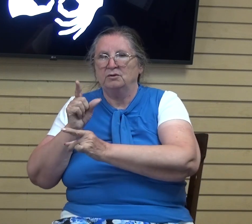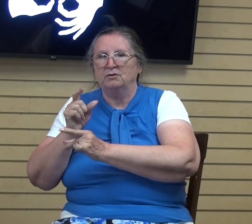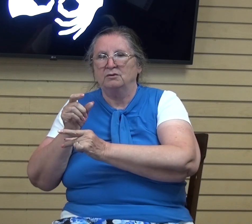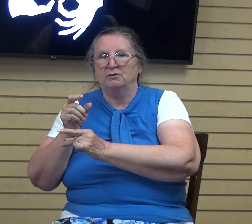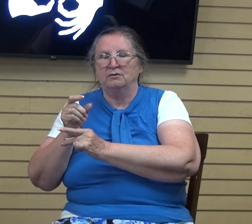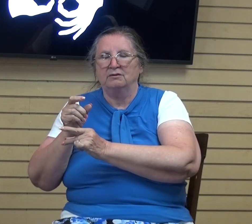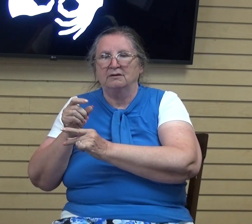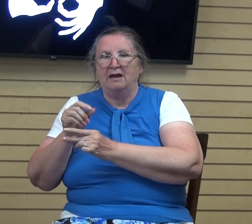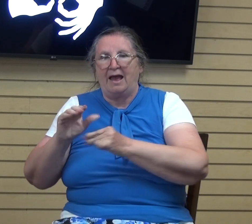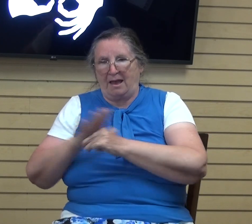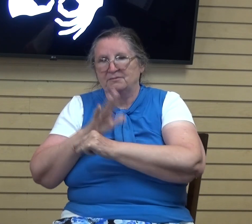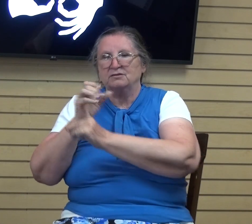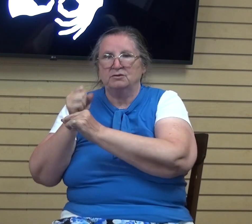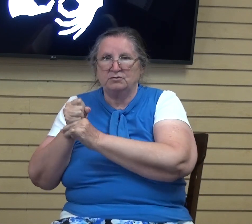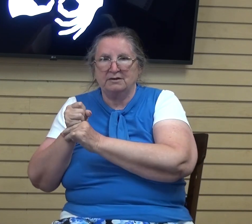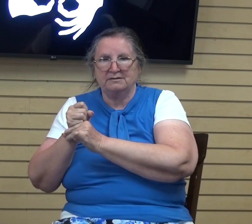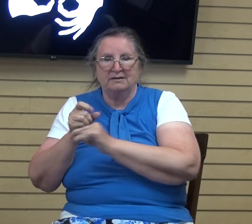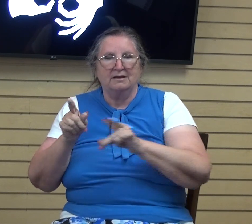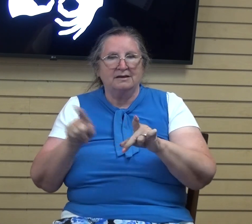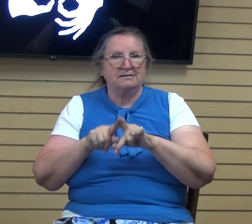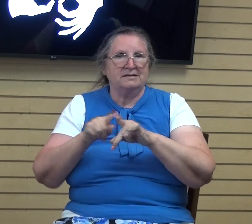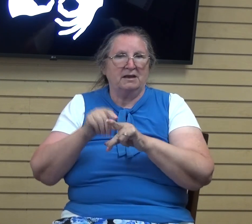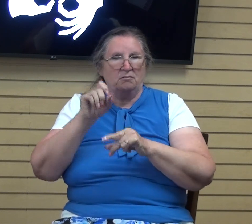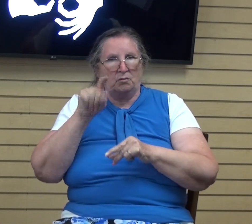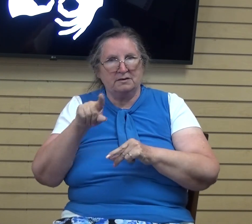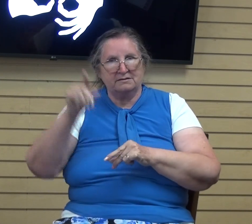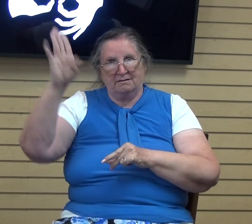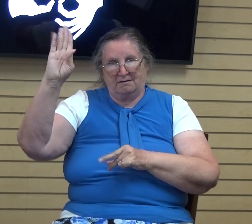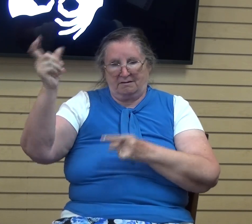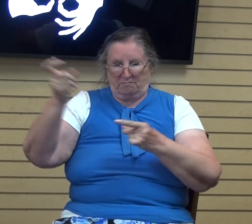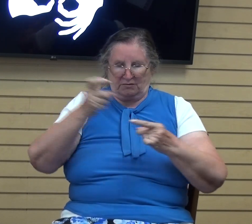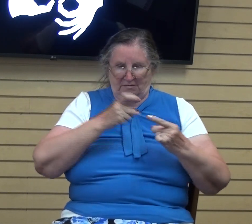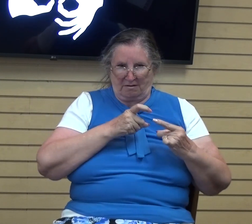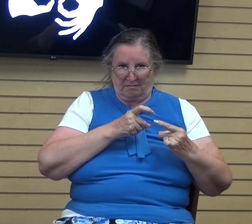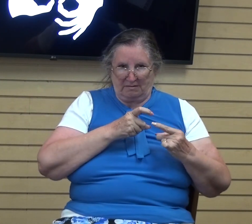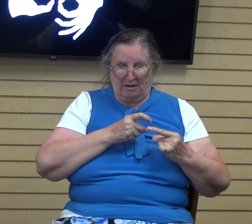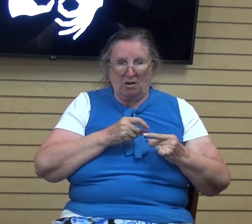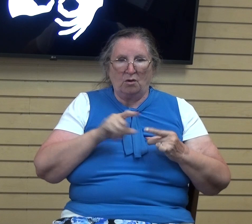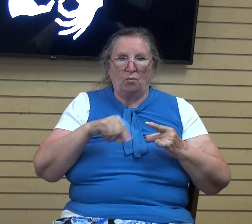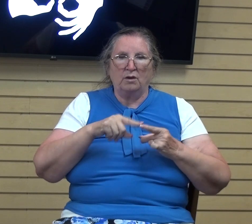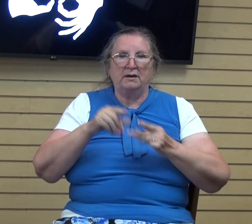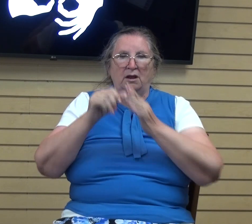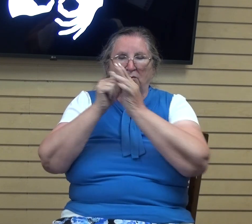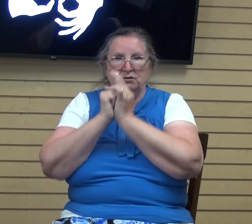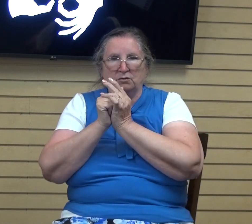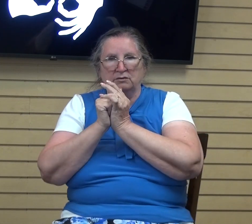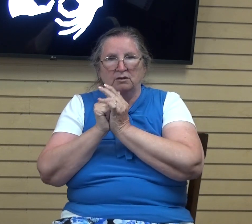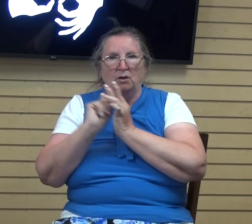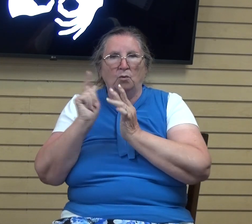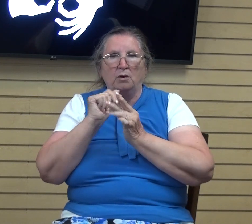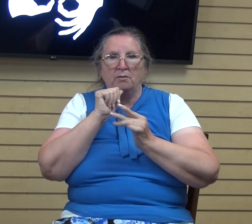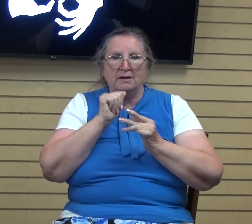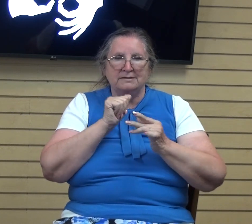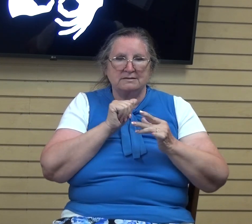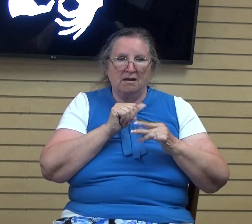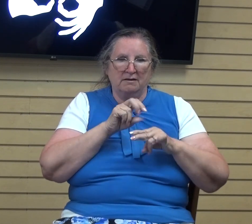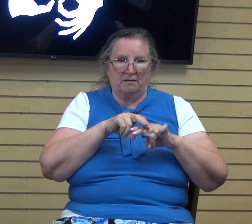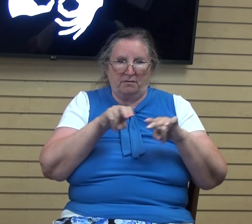same as that question, uh, that God placed on my heart as I was worshiping, you know, where is he not on the throne of our hearts? And it says,